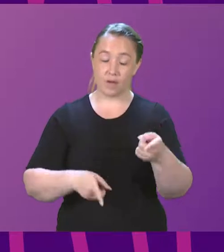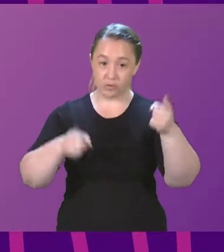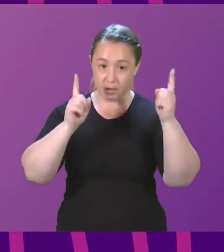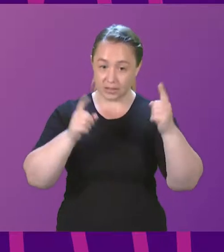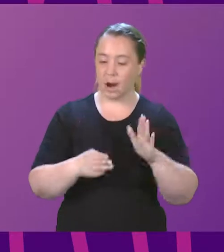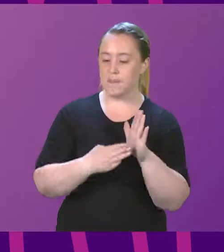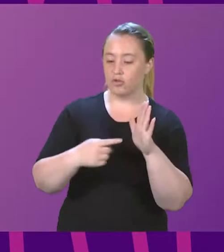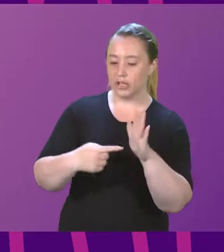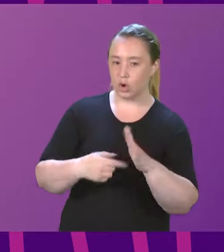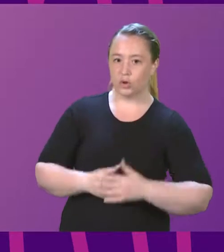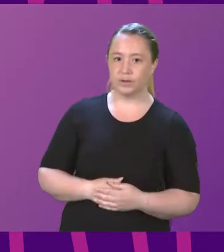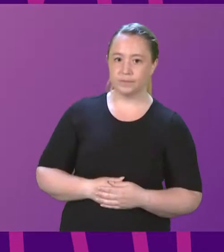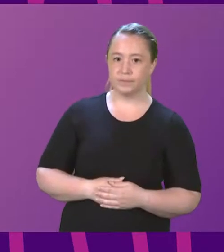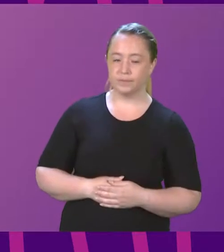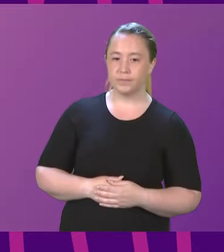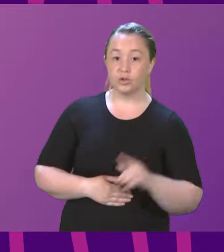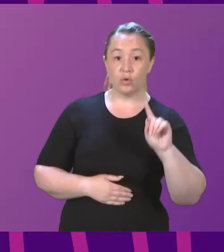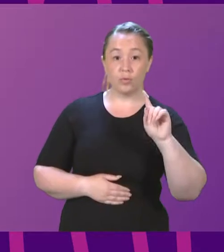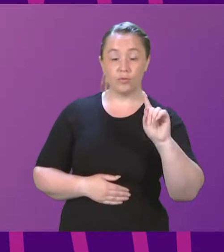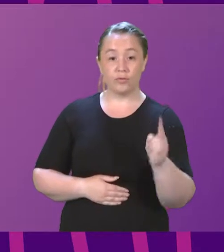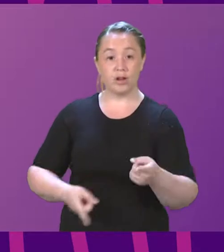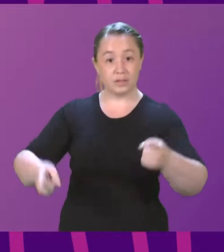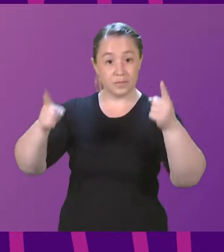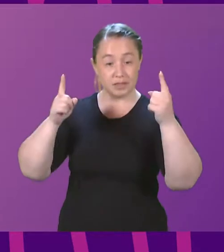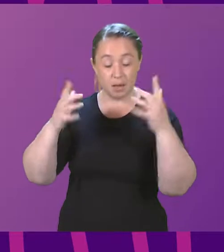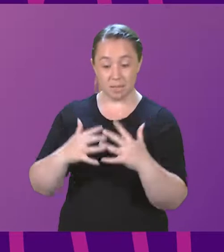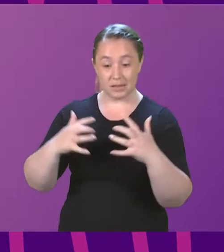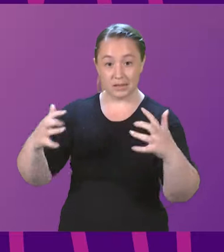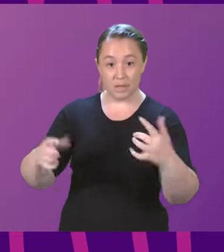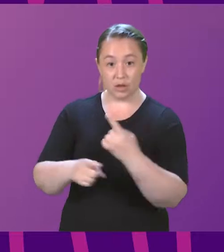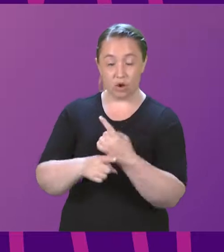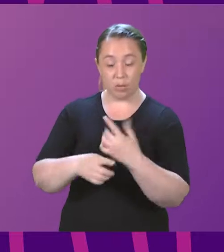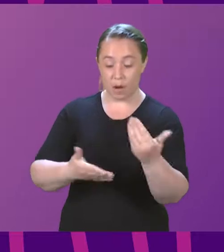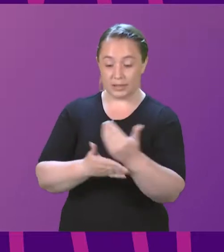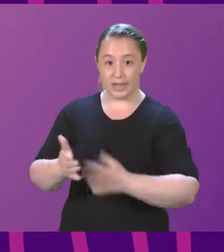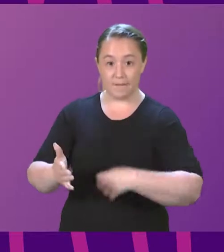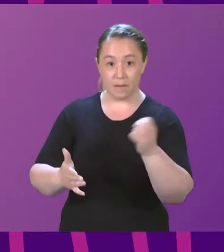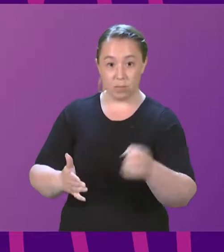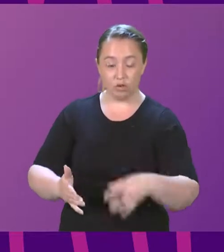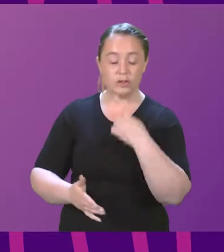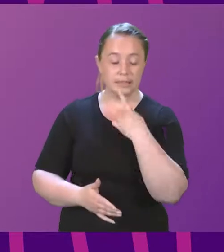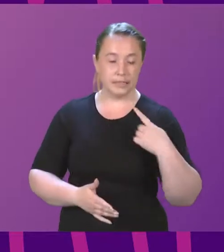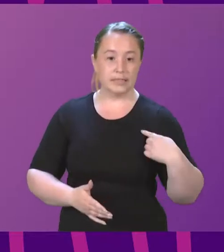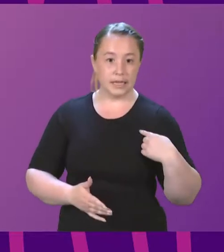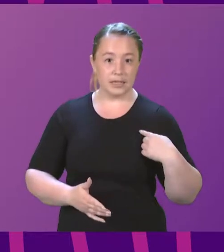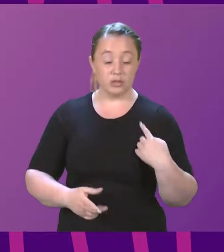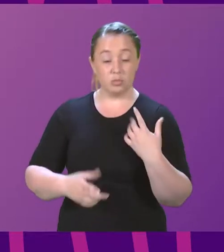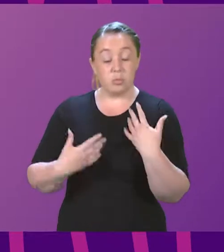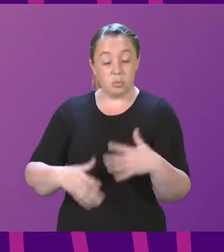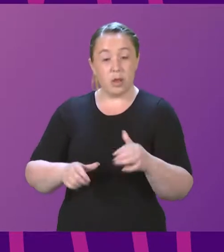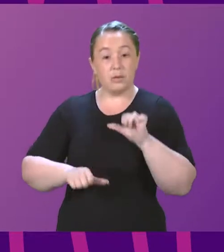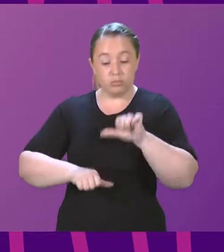The First Minister hosted a Summit on Safe Access to Abortion yesterday. The Summit focused on making progress